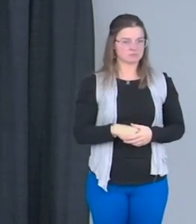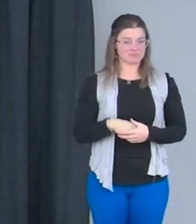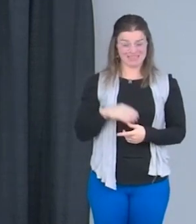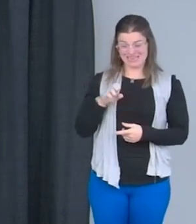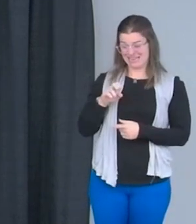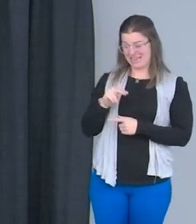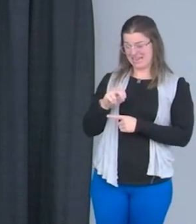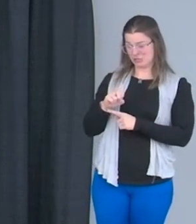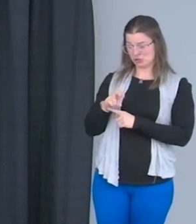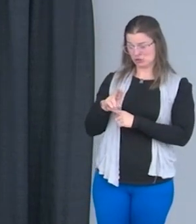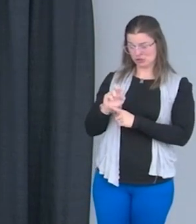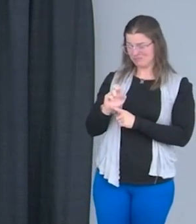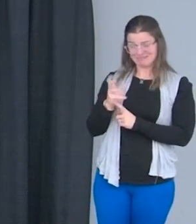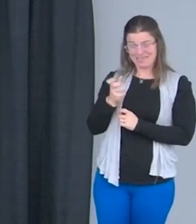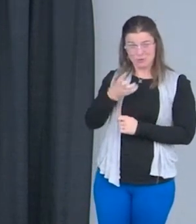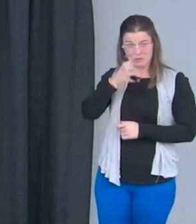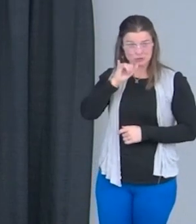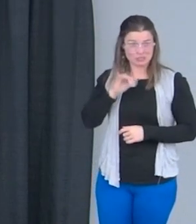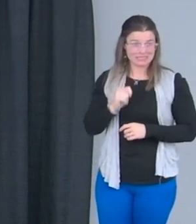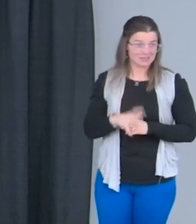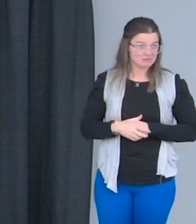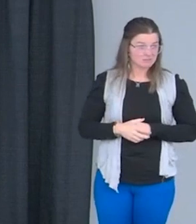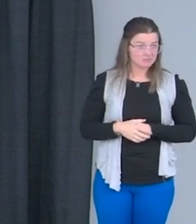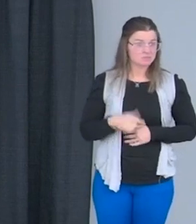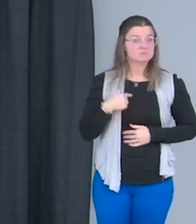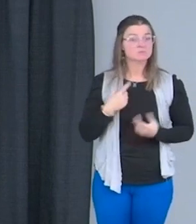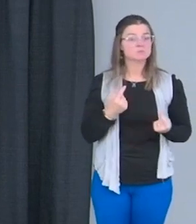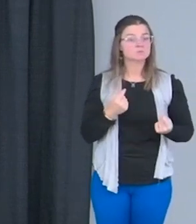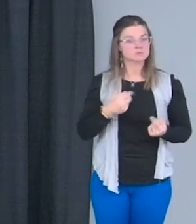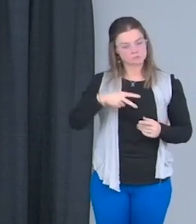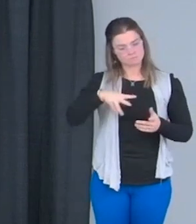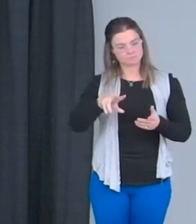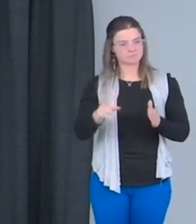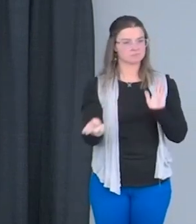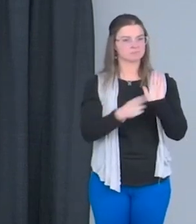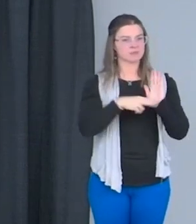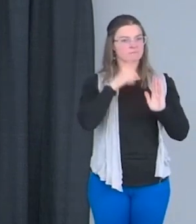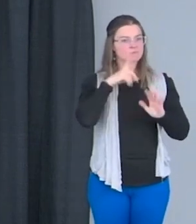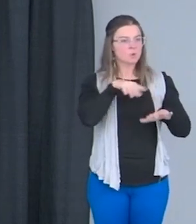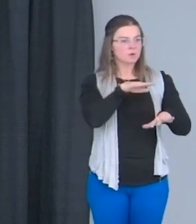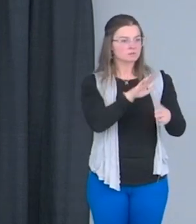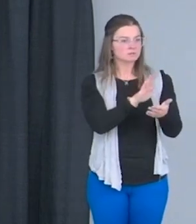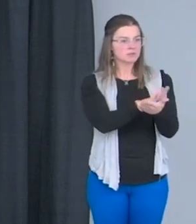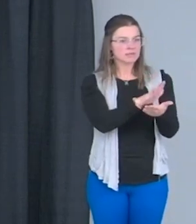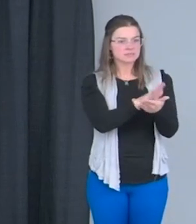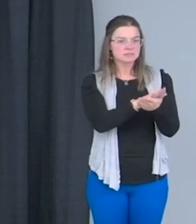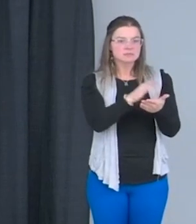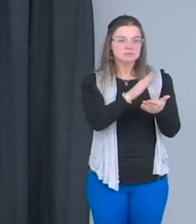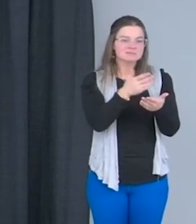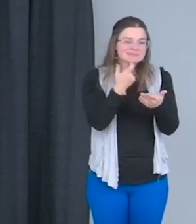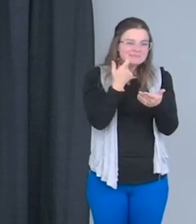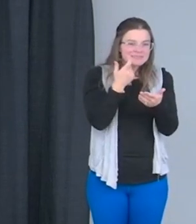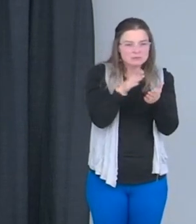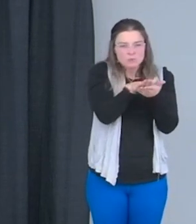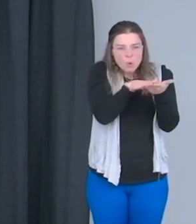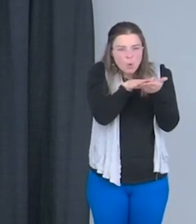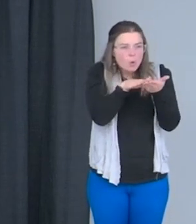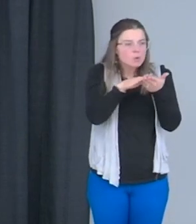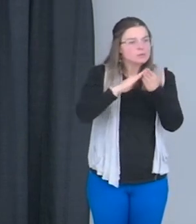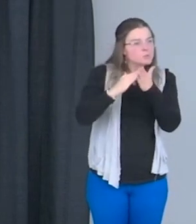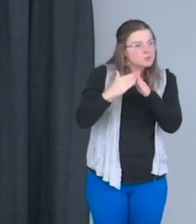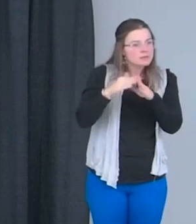So I enrolled in a local community college and I took up a dietitian course and I ain't, I